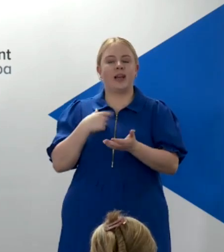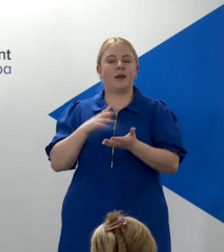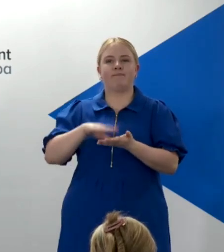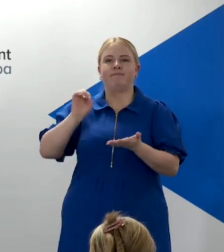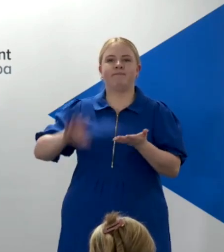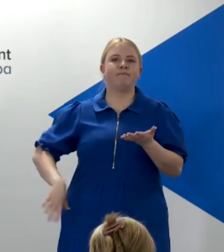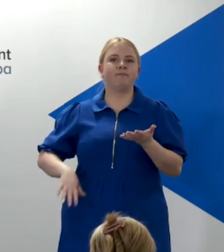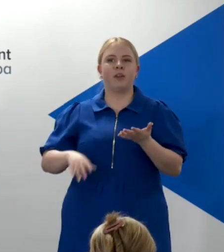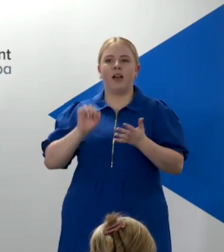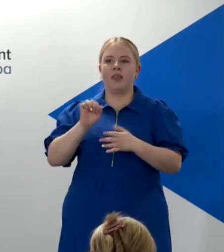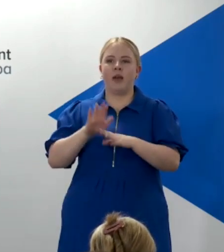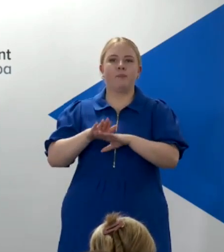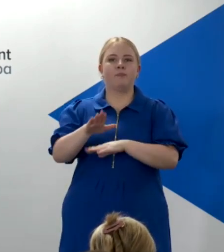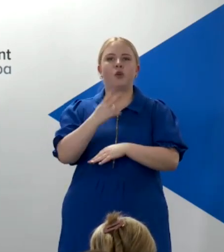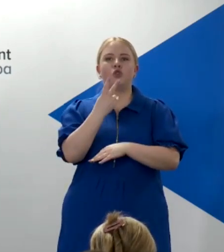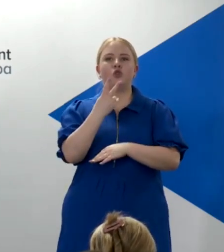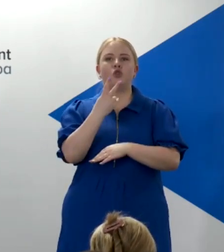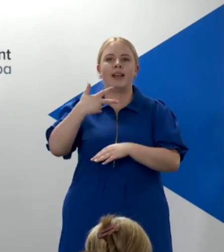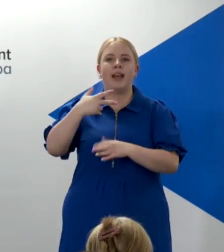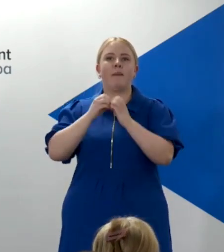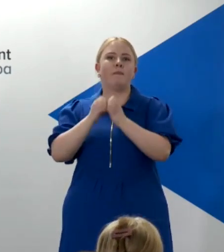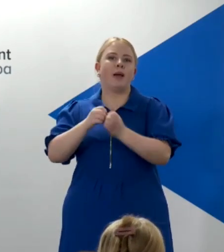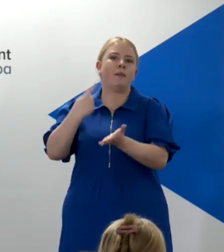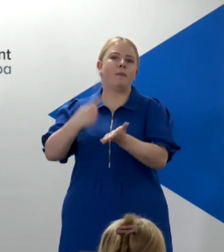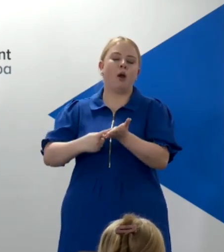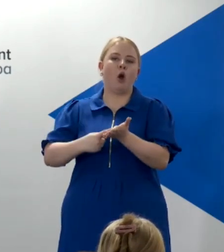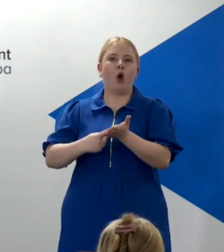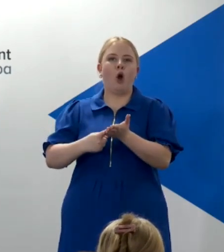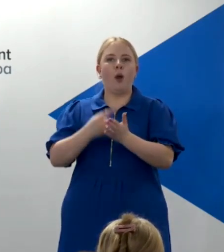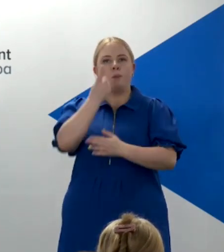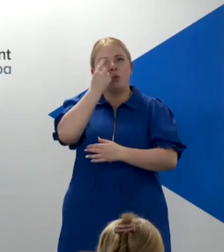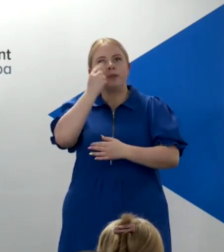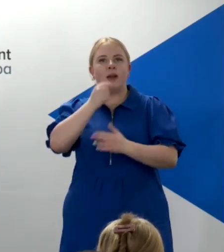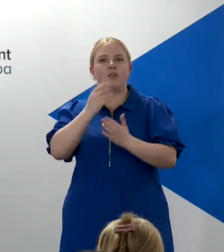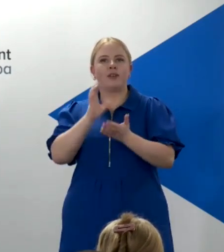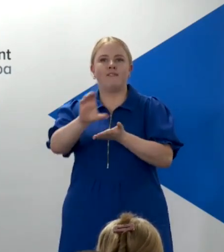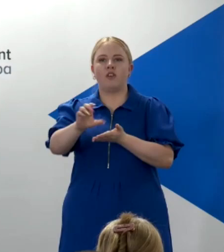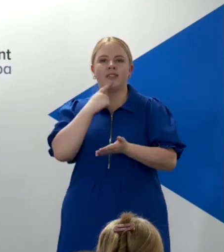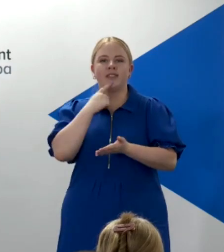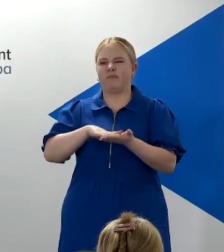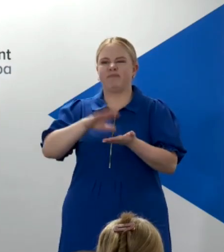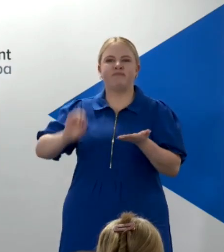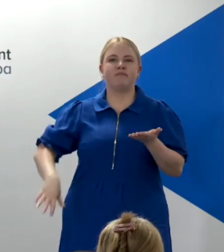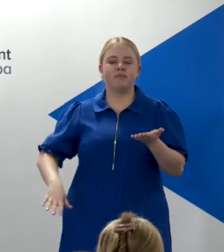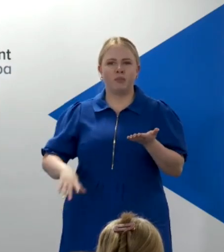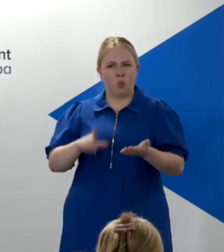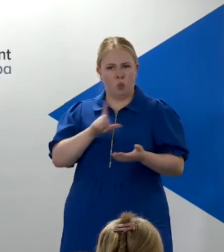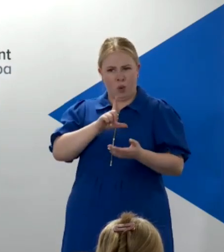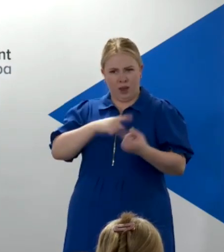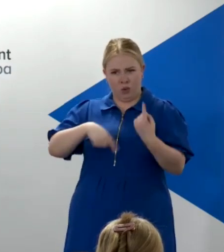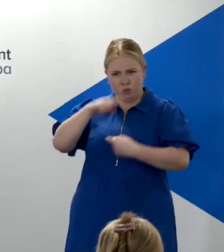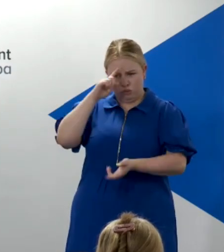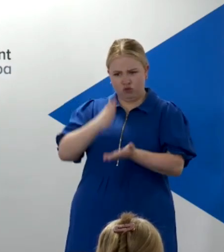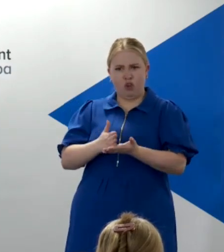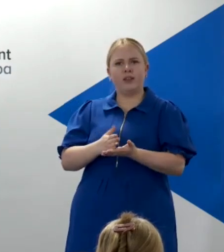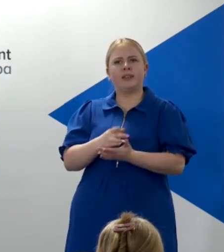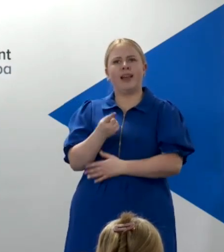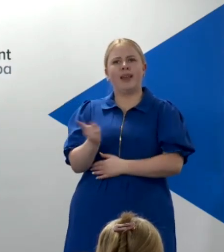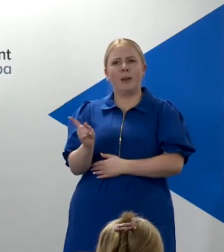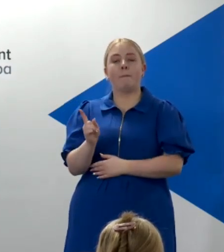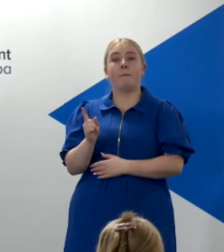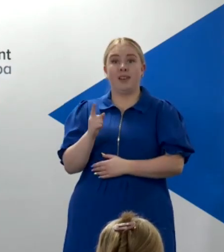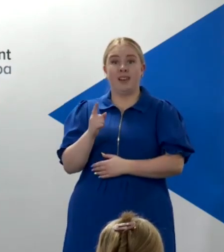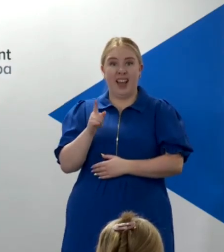fund. Why on earth should we trust a Labour Party that, in successive UK governments, has squandered not tens, but